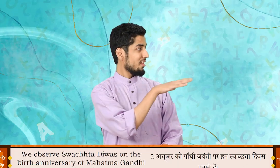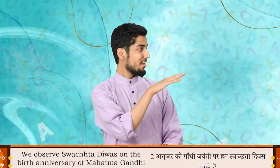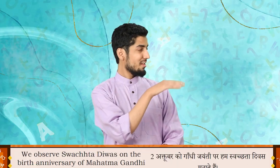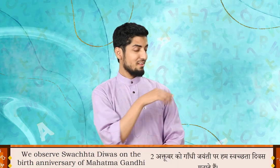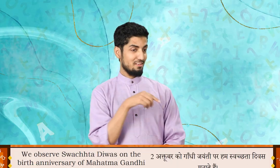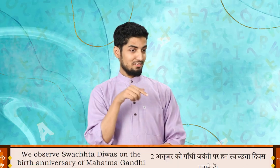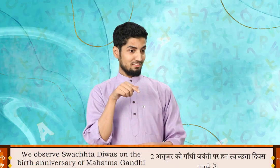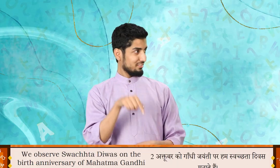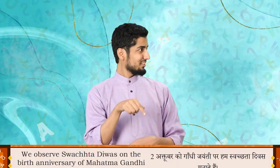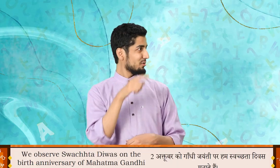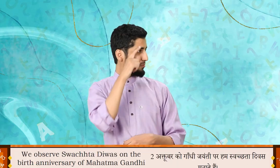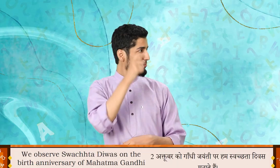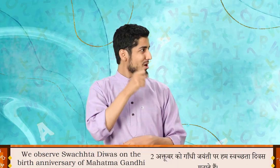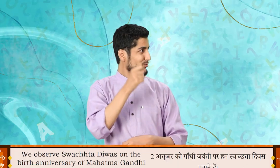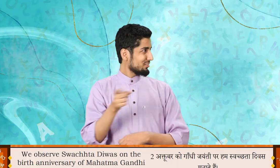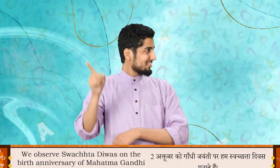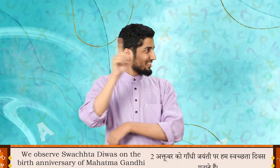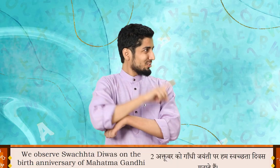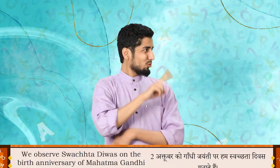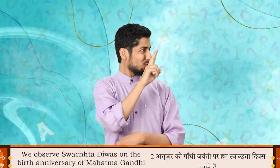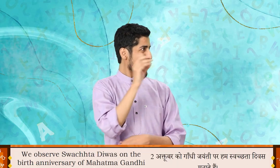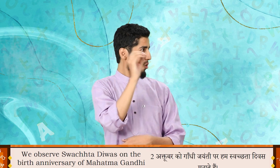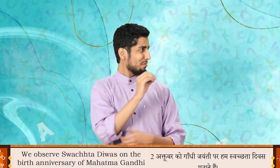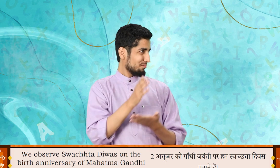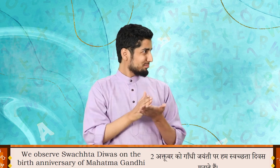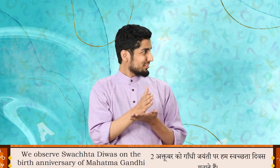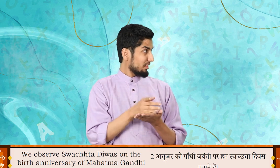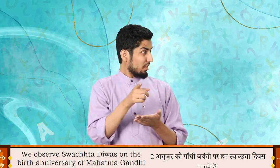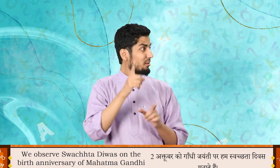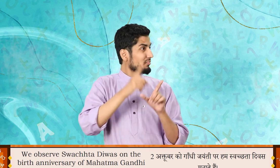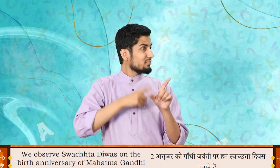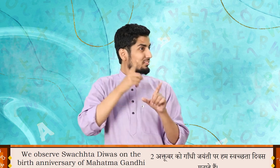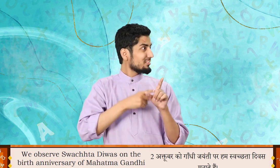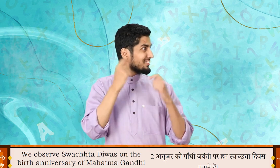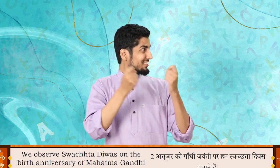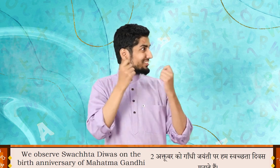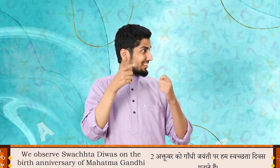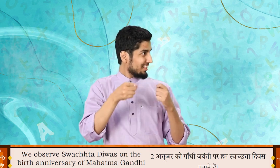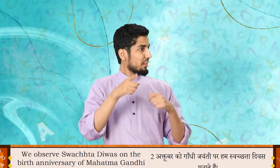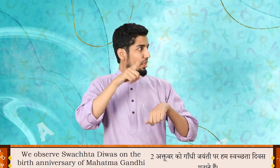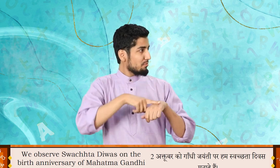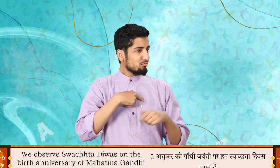We observe Swajita divas on the birth anniversary of Mahatma Gandhi on 2nd October.